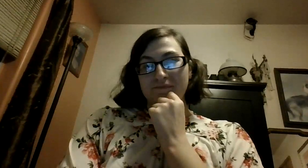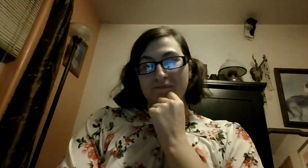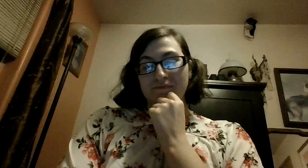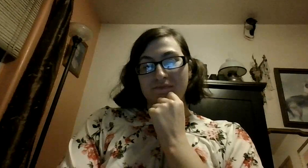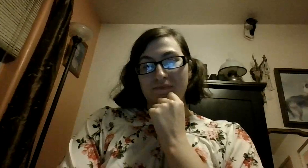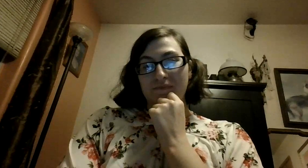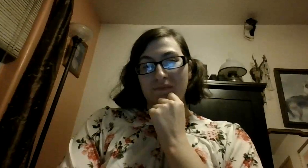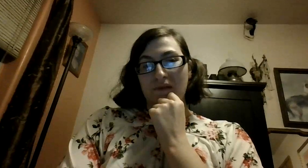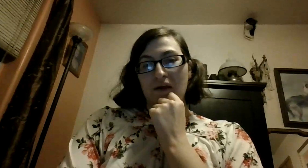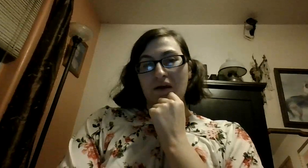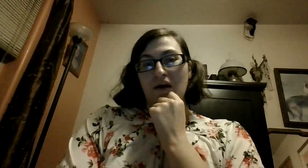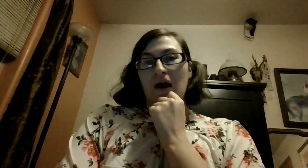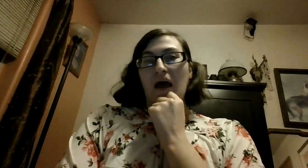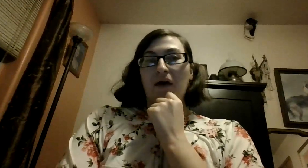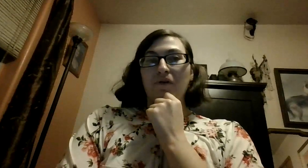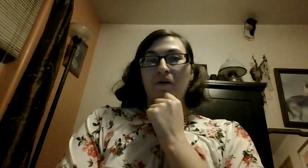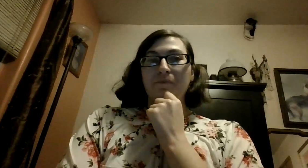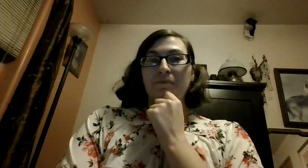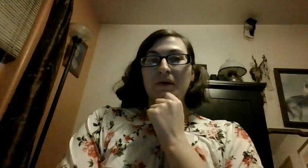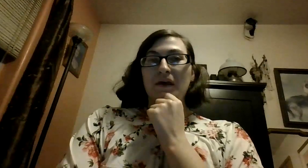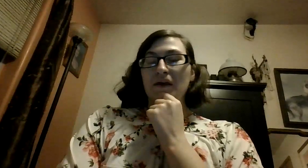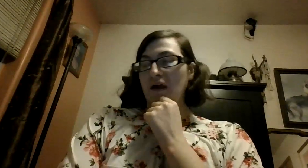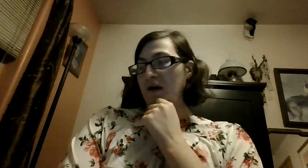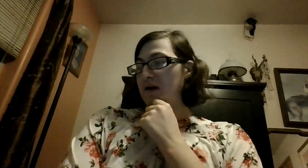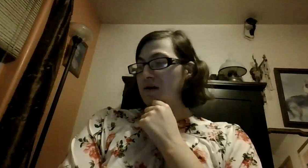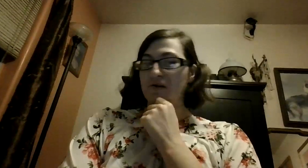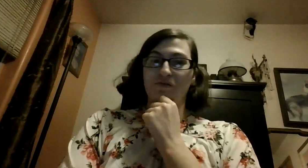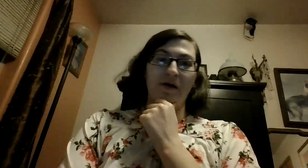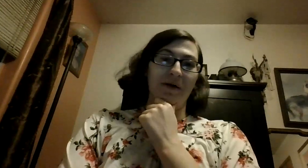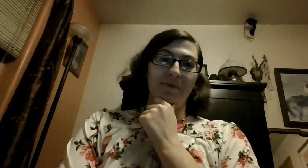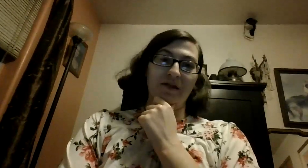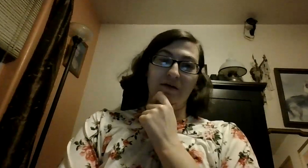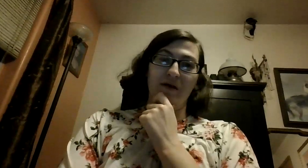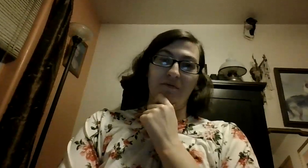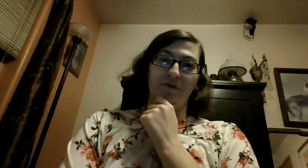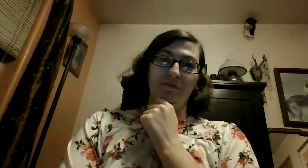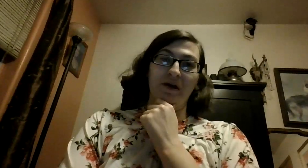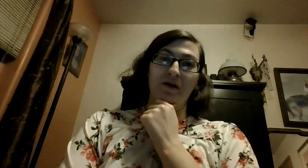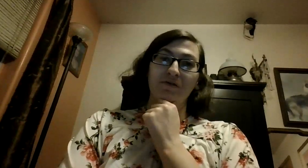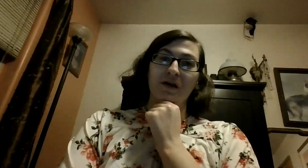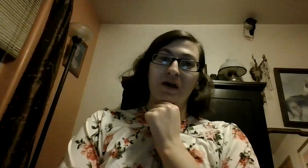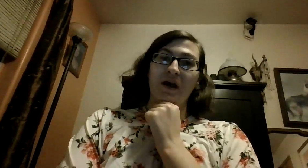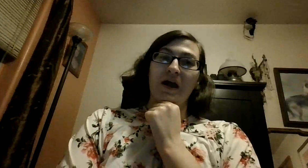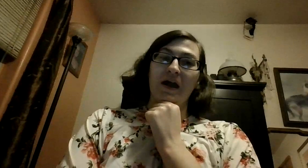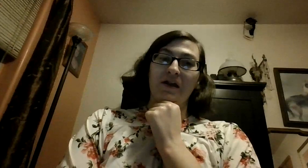well I will be trying my best to make more videos and also